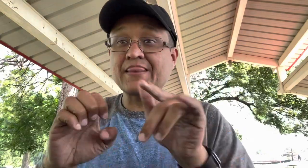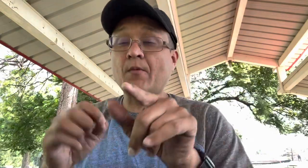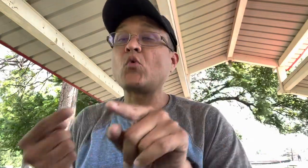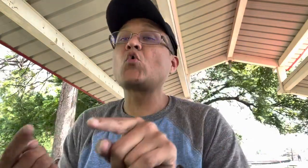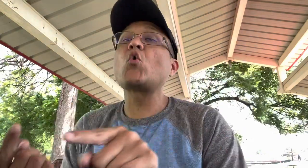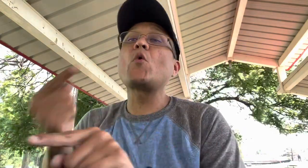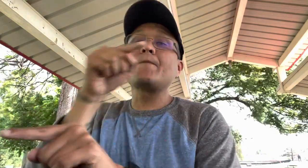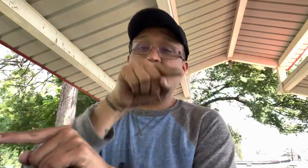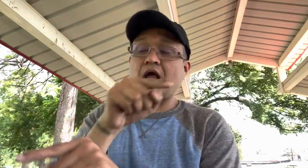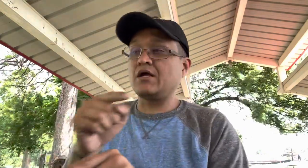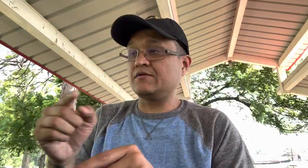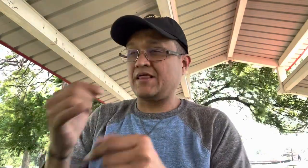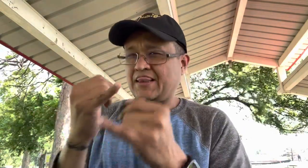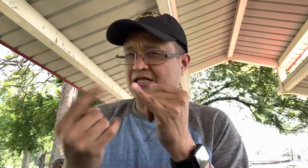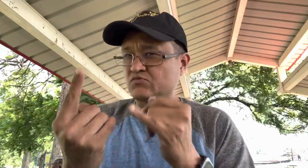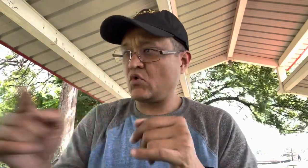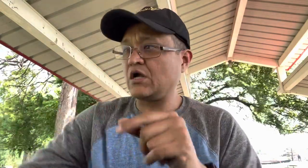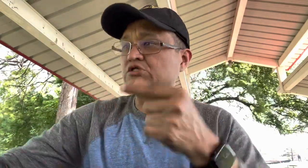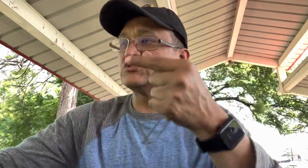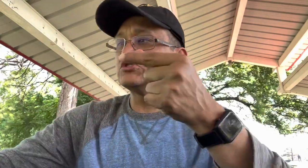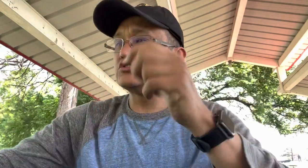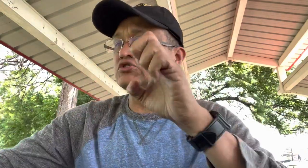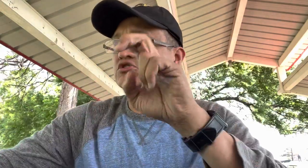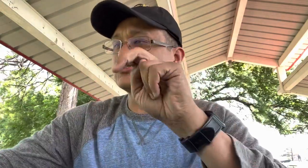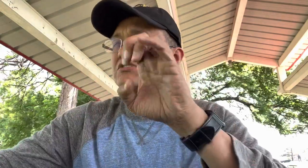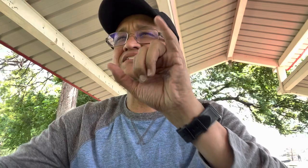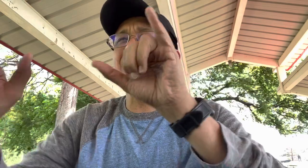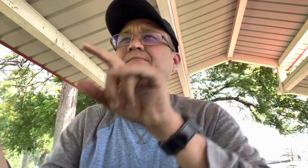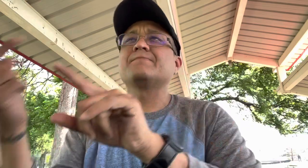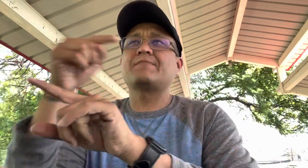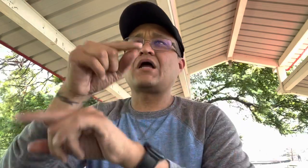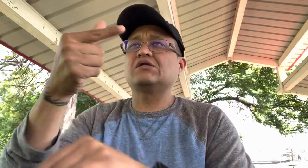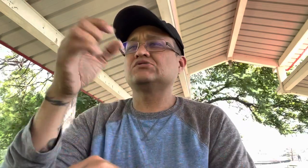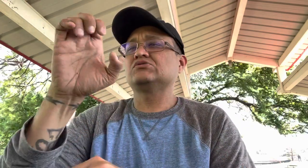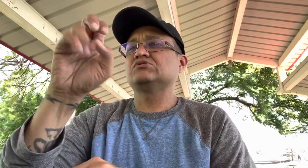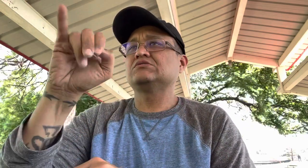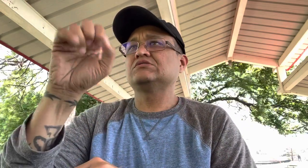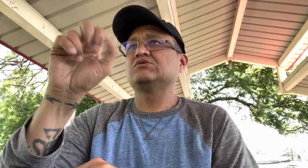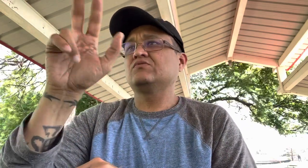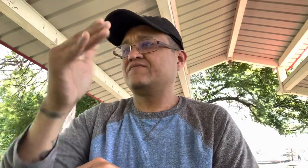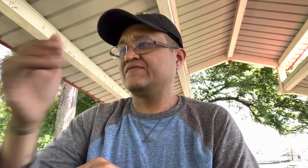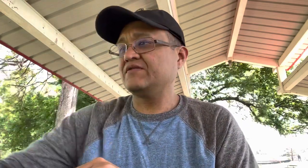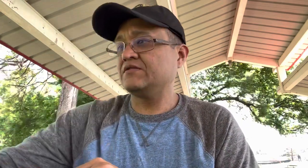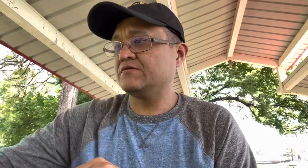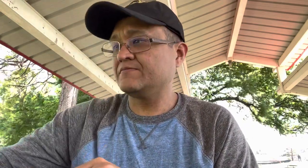you know the evil of the world and how they want to abort things so let's go back to Genesis